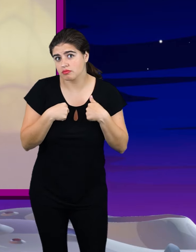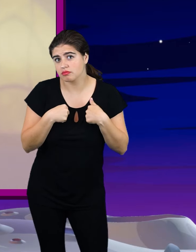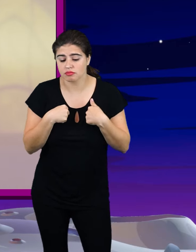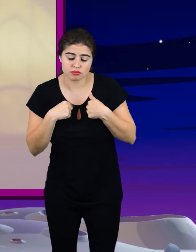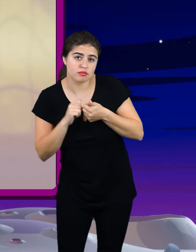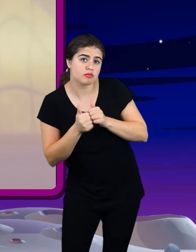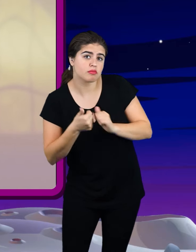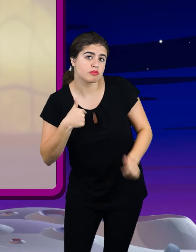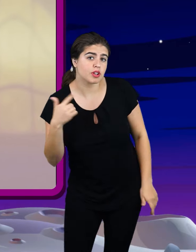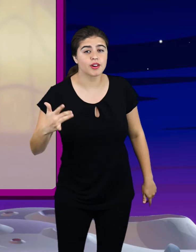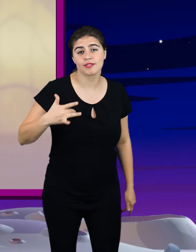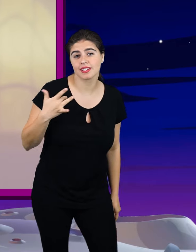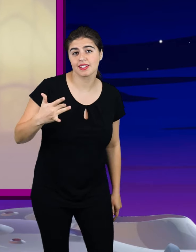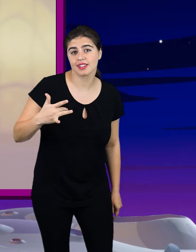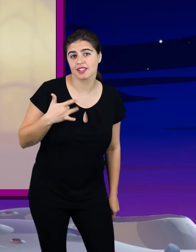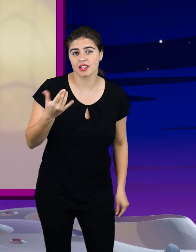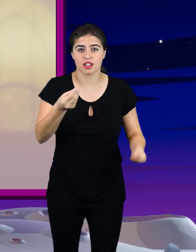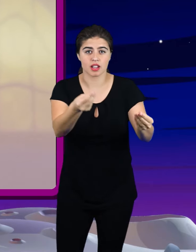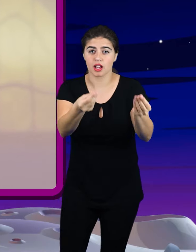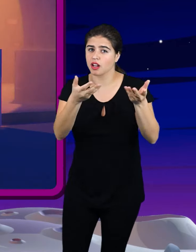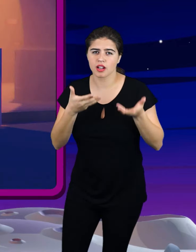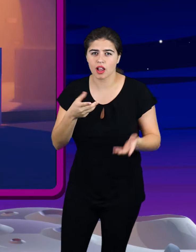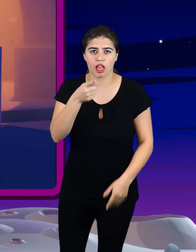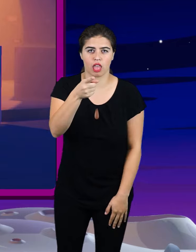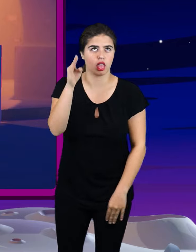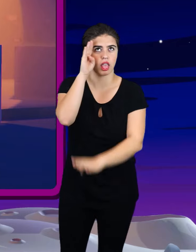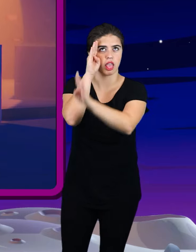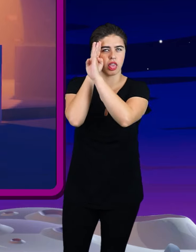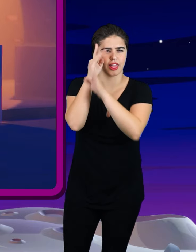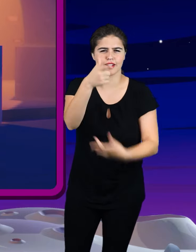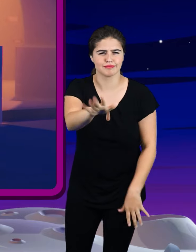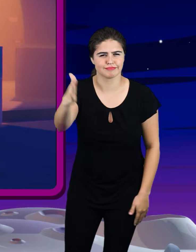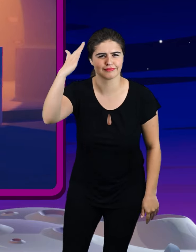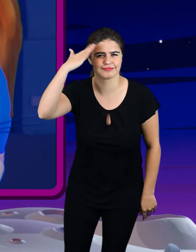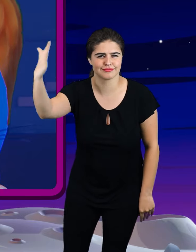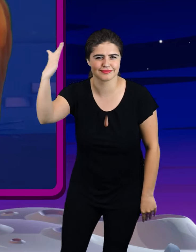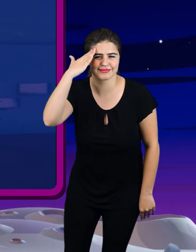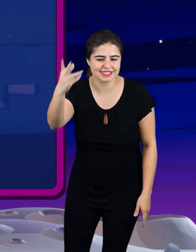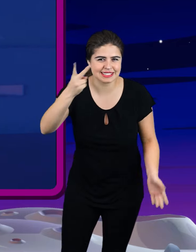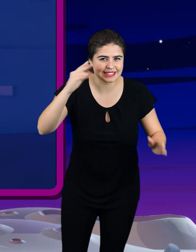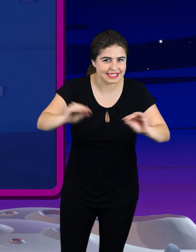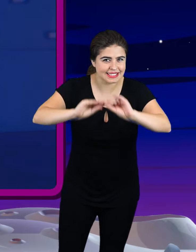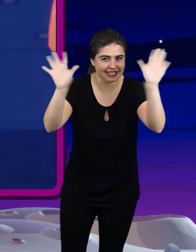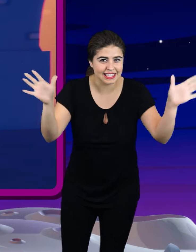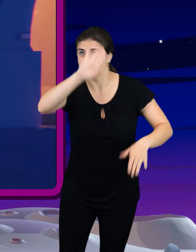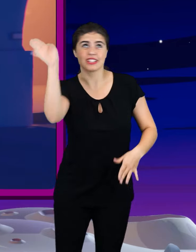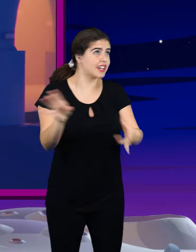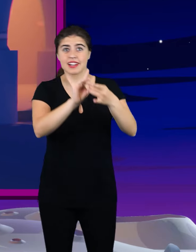ask me How I'm feeling Don't tell me You're too blind to see Never gonna give you up